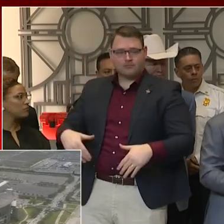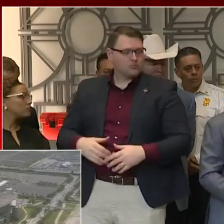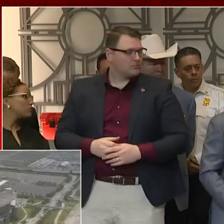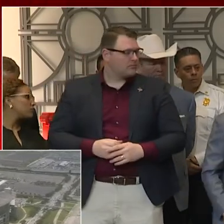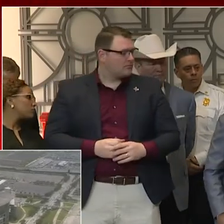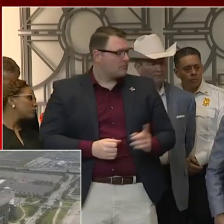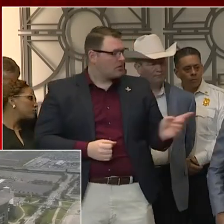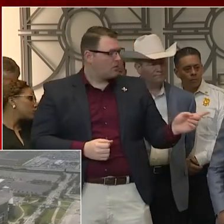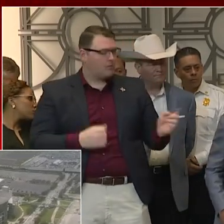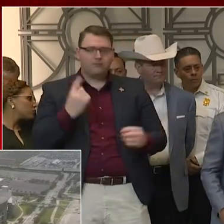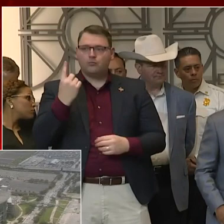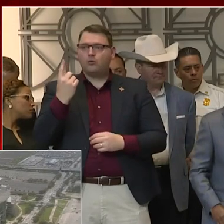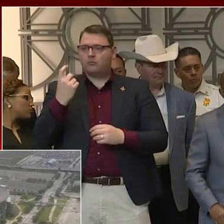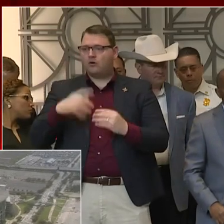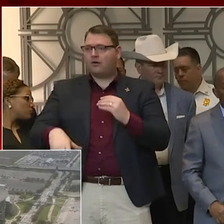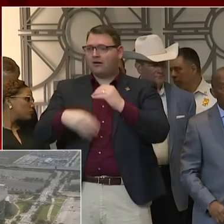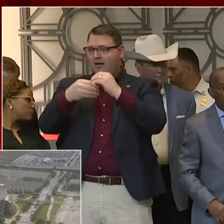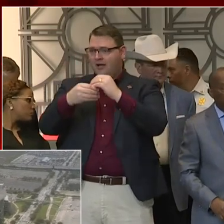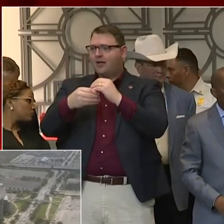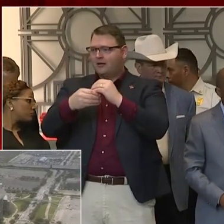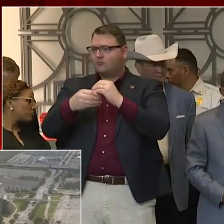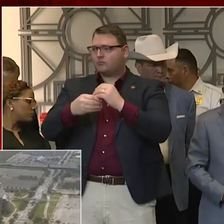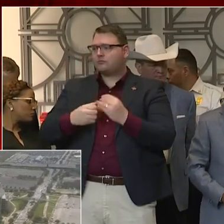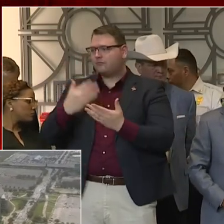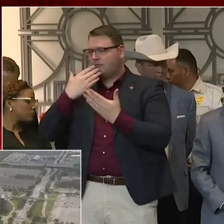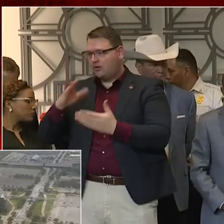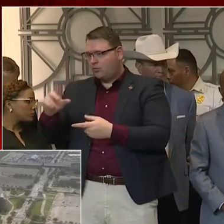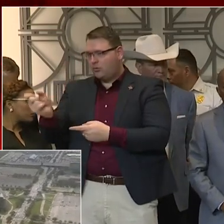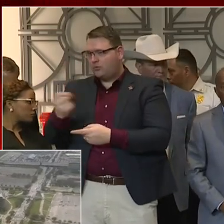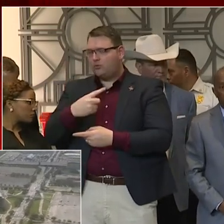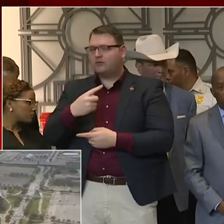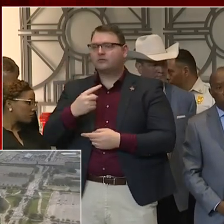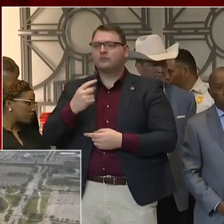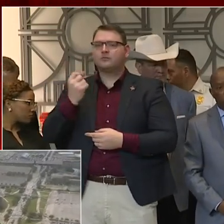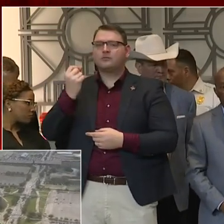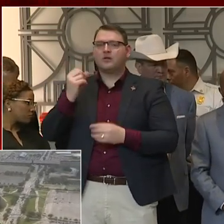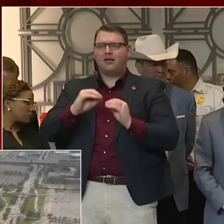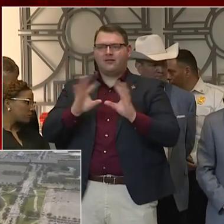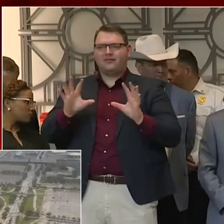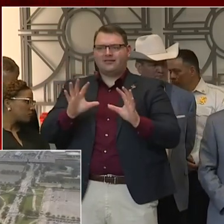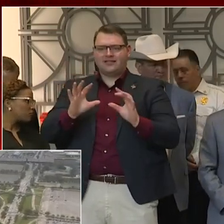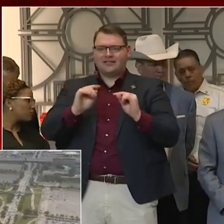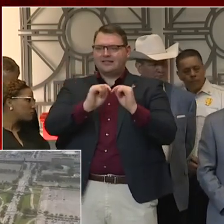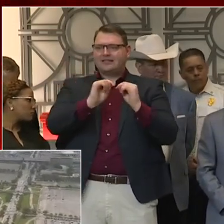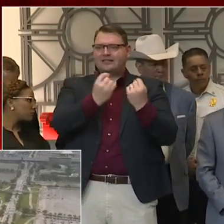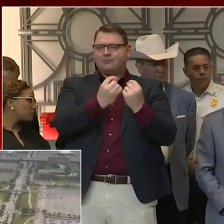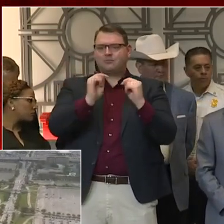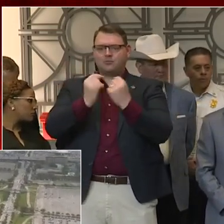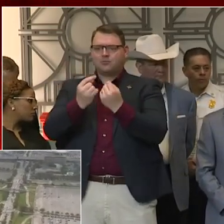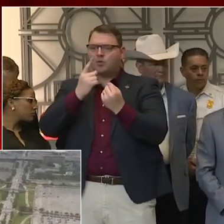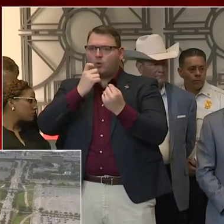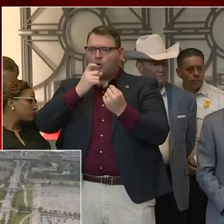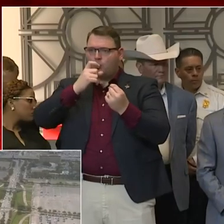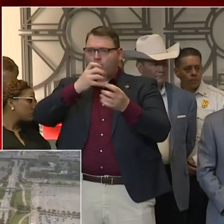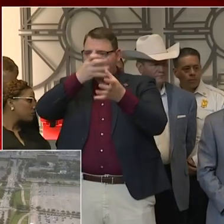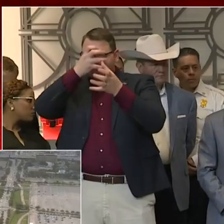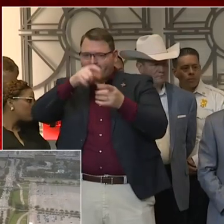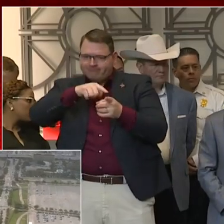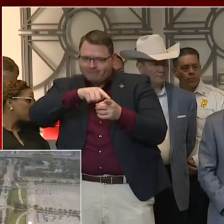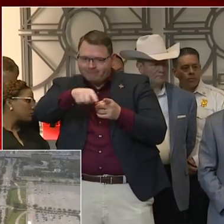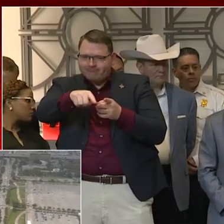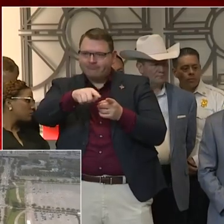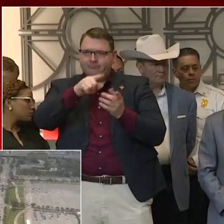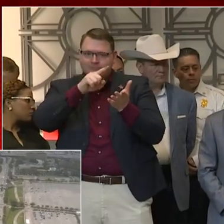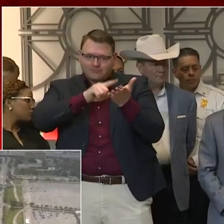one thing to add, and I appreciate that question, is obviously the teams, the epidemiological teams, have to go and do their